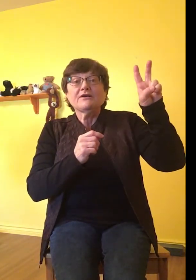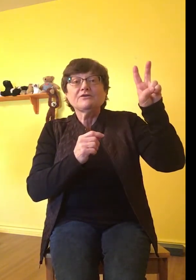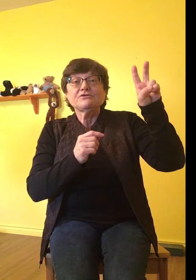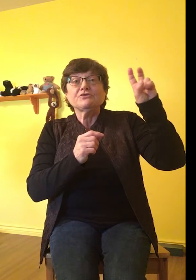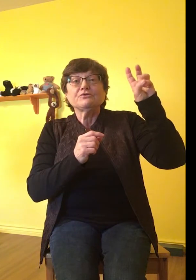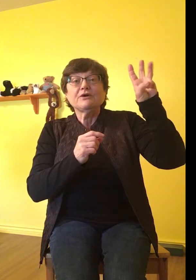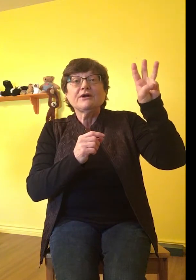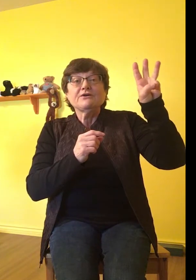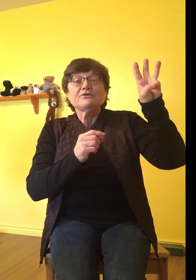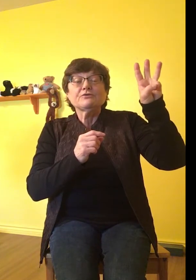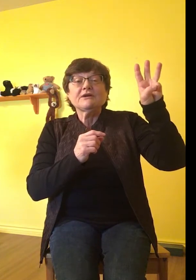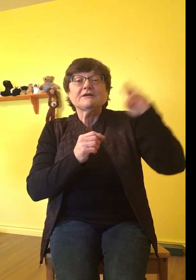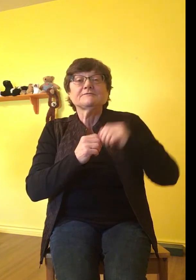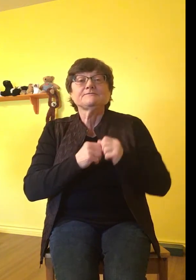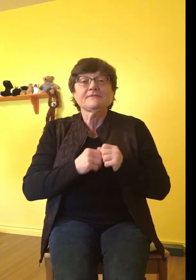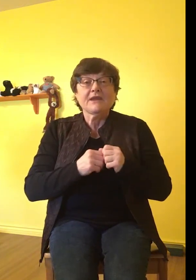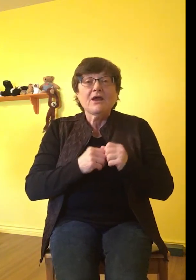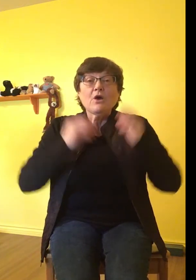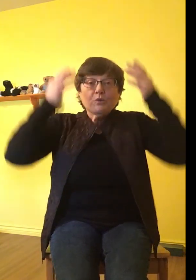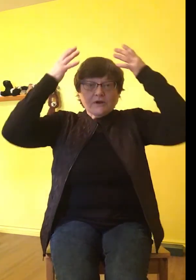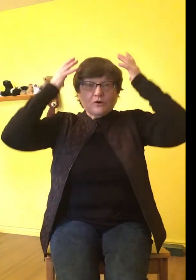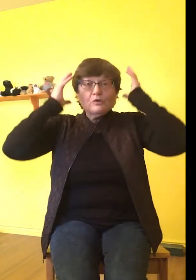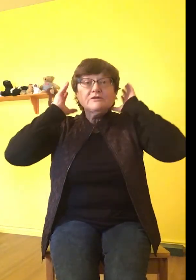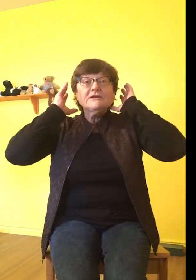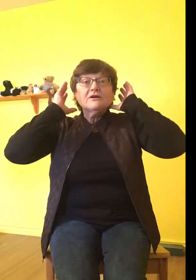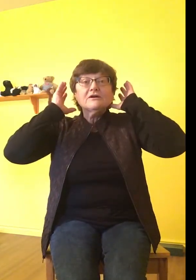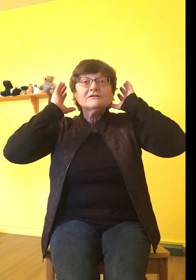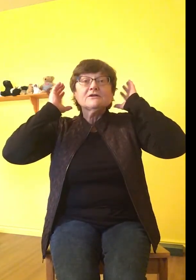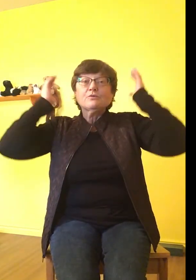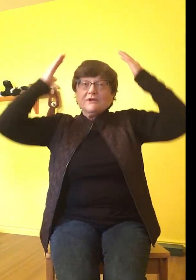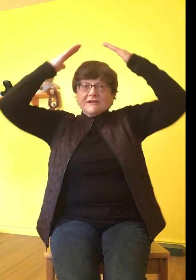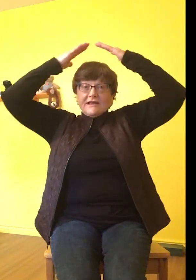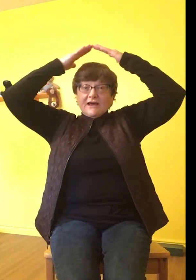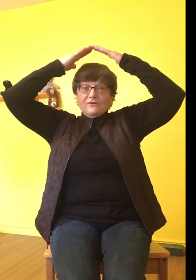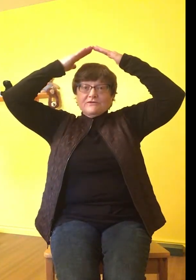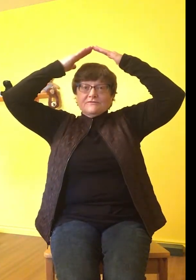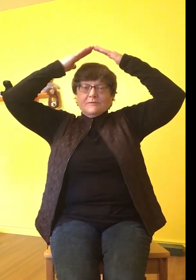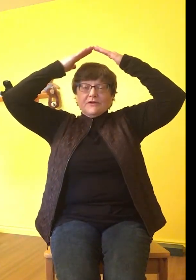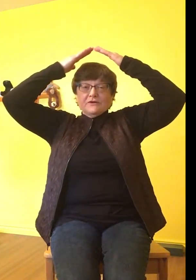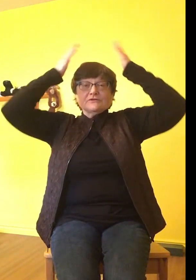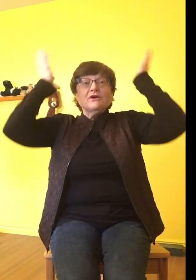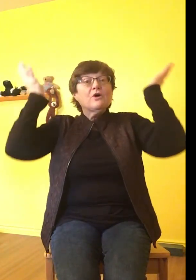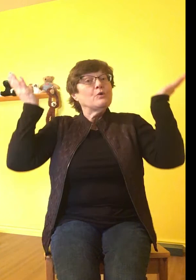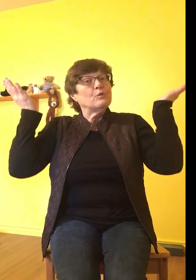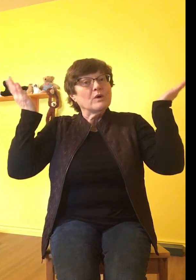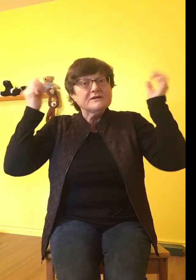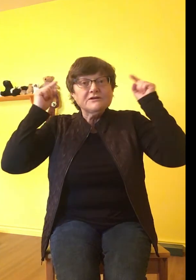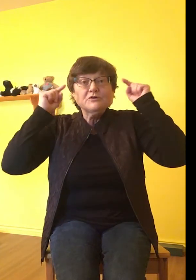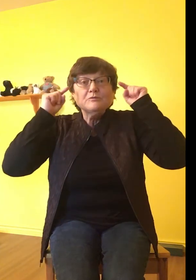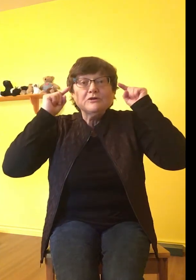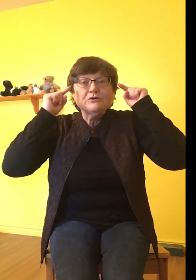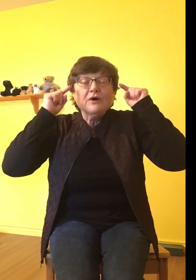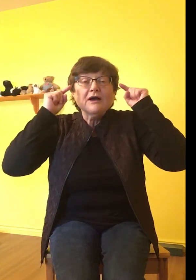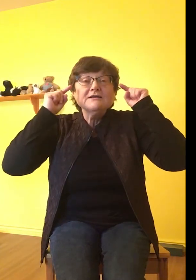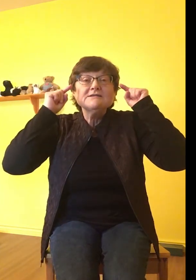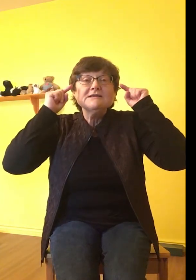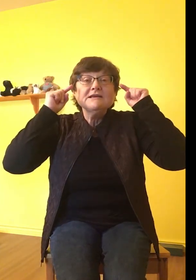two, three. When Goldilocks went to the house of the bears, what did her blue eyes see?